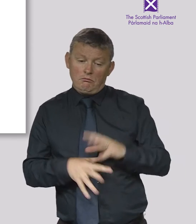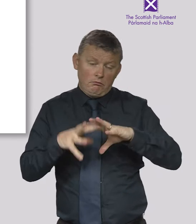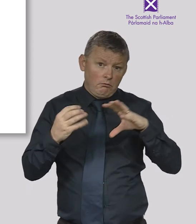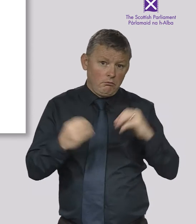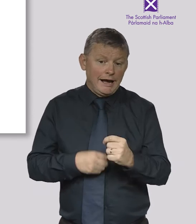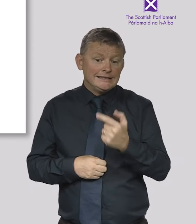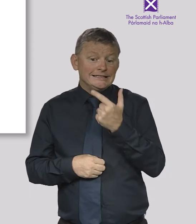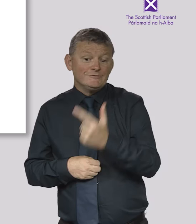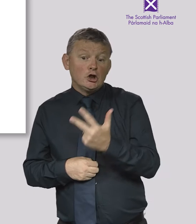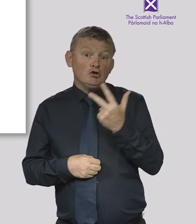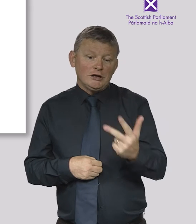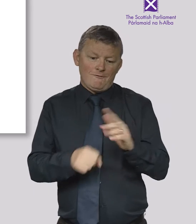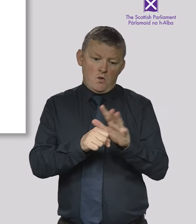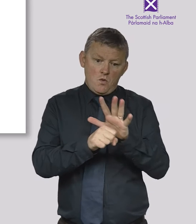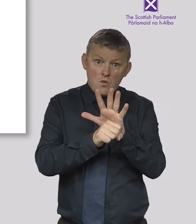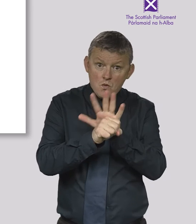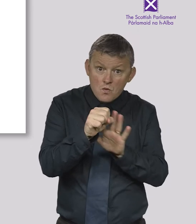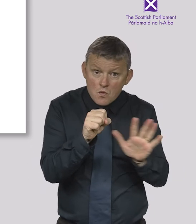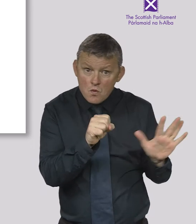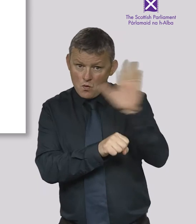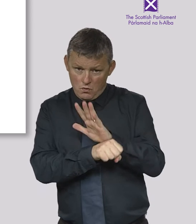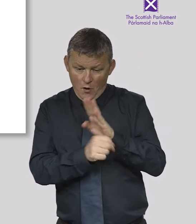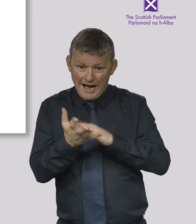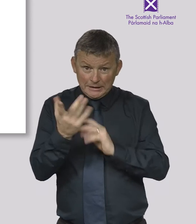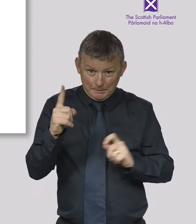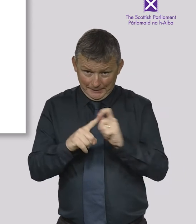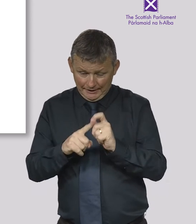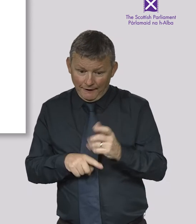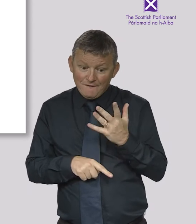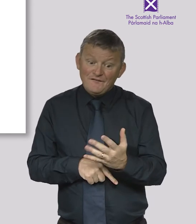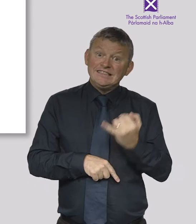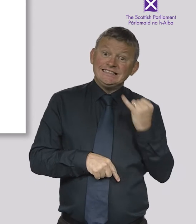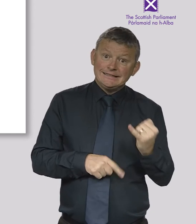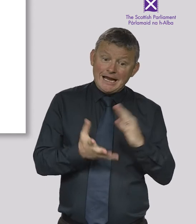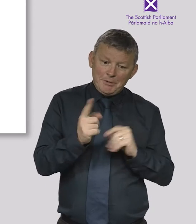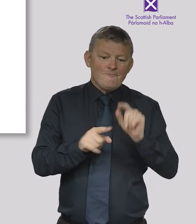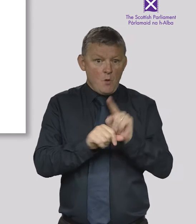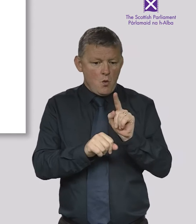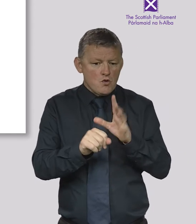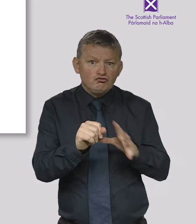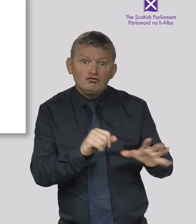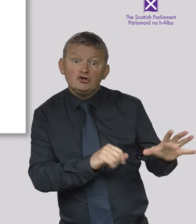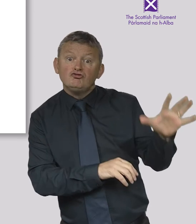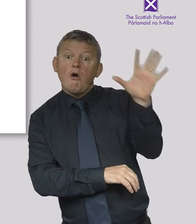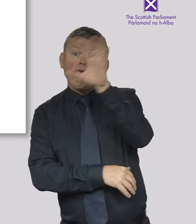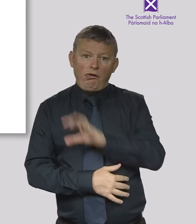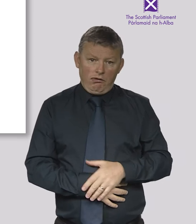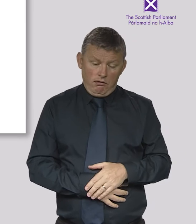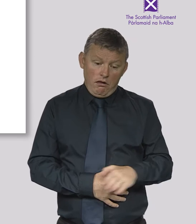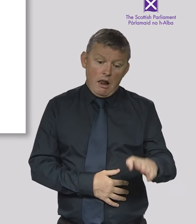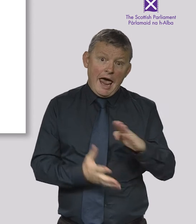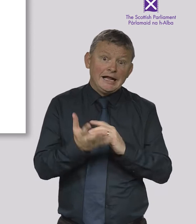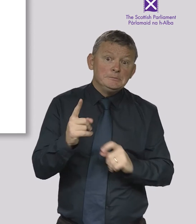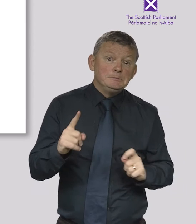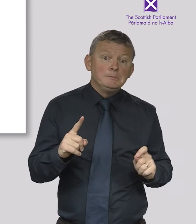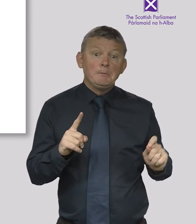region. There are 73 constituency MSPs and 56 regional MSPs in total.